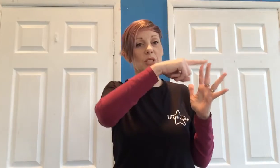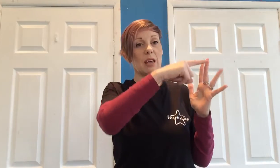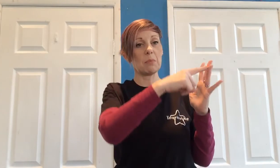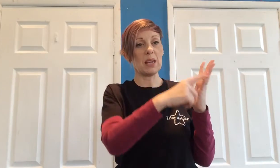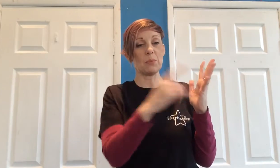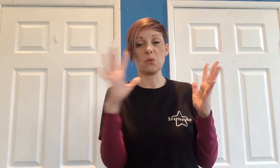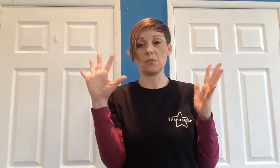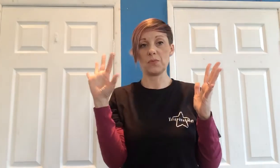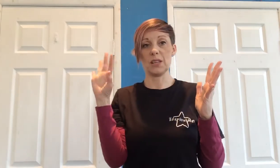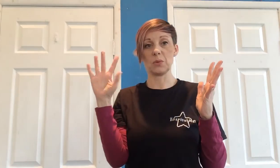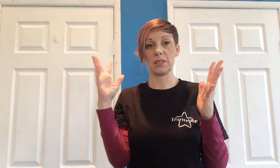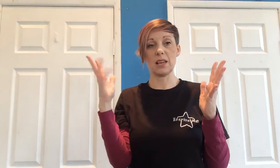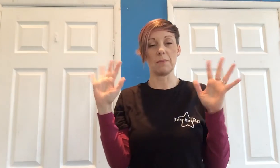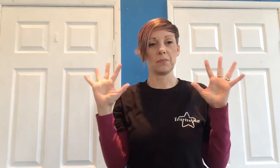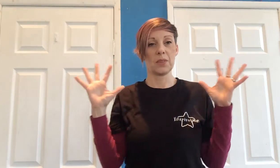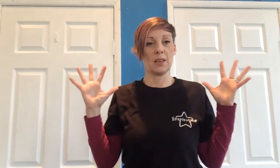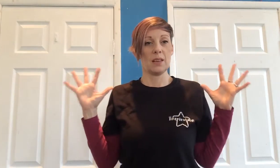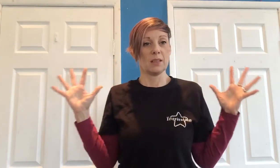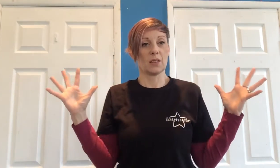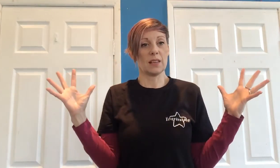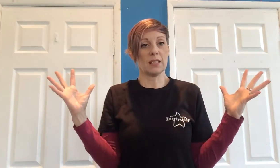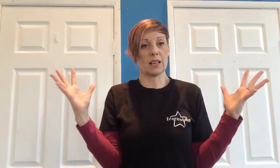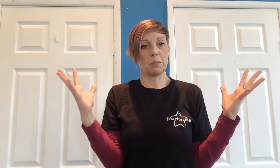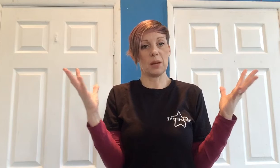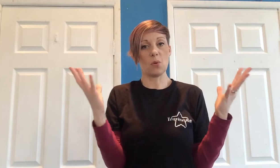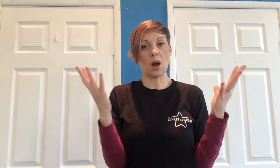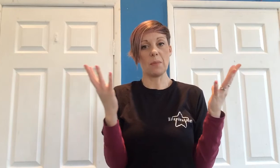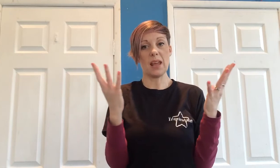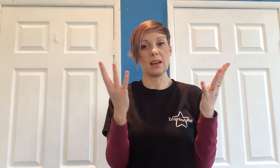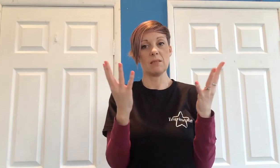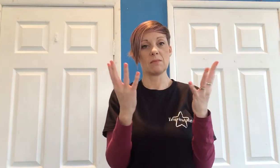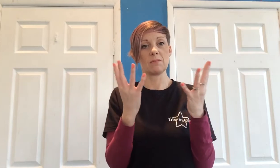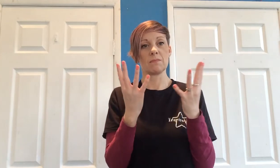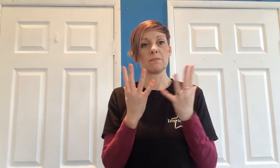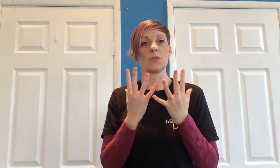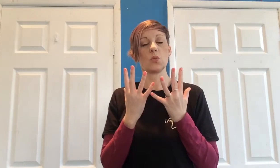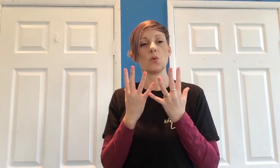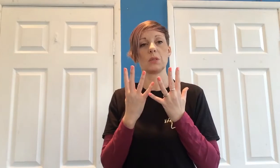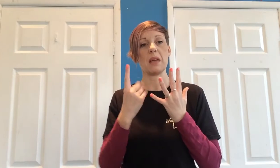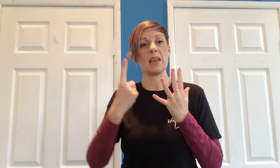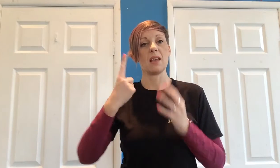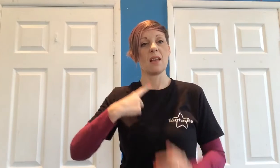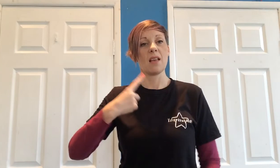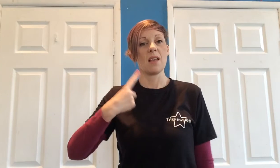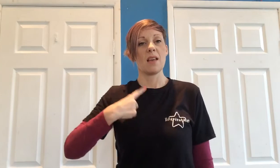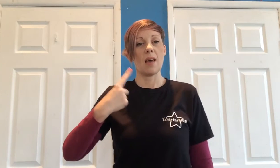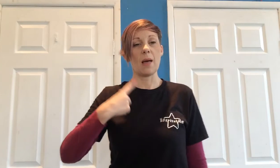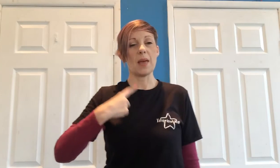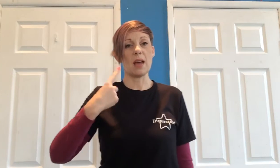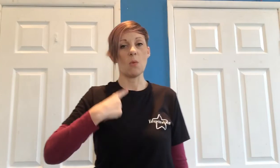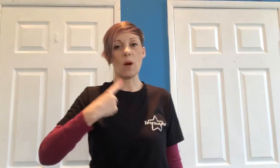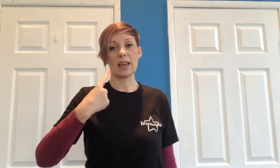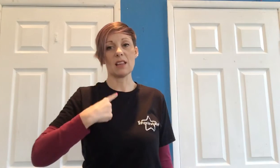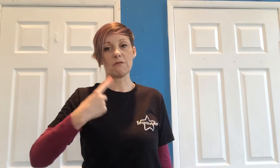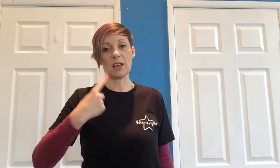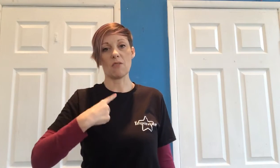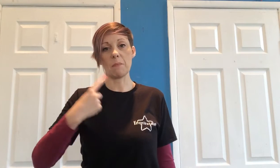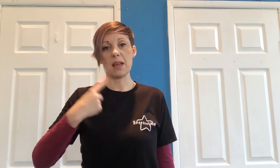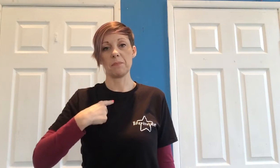your ten people these ones here so these ten people come in towards me and they're wagging their finger at me